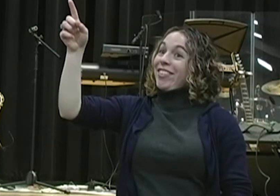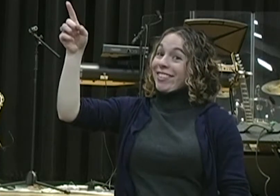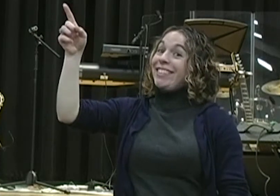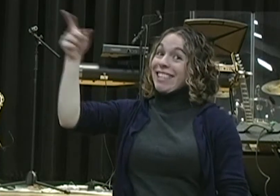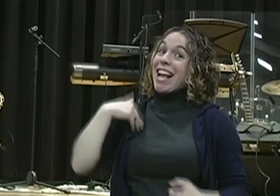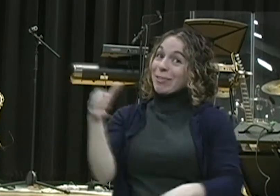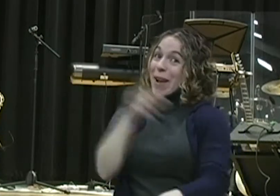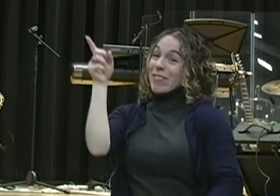in.